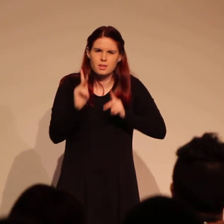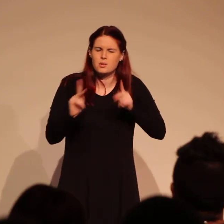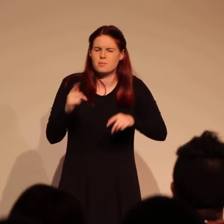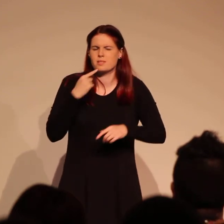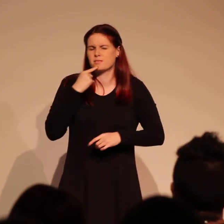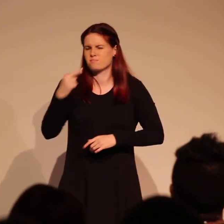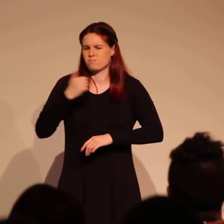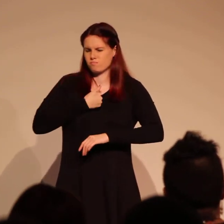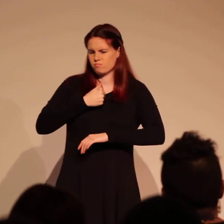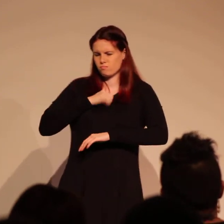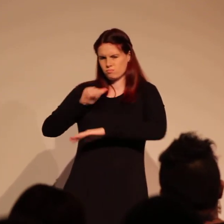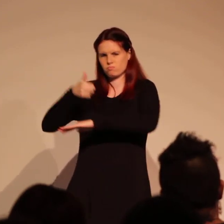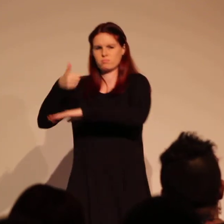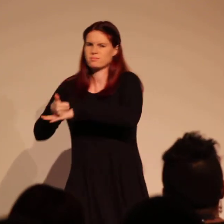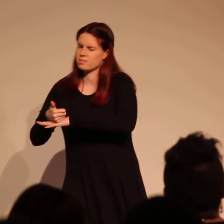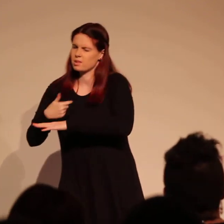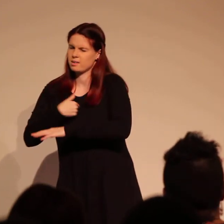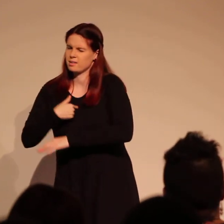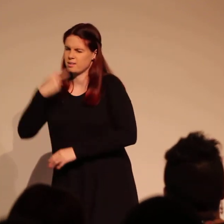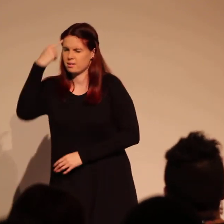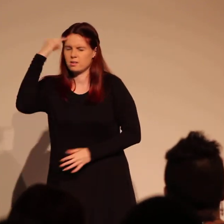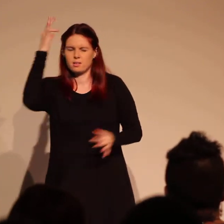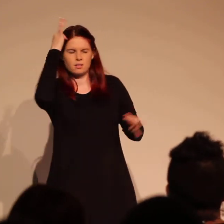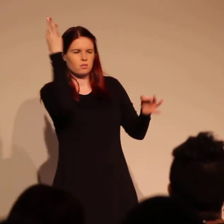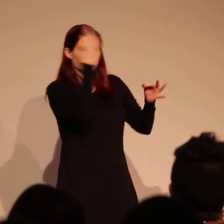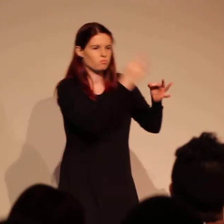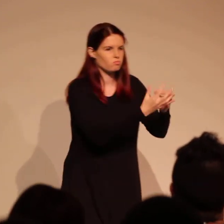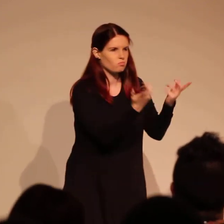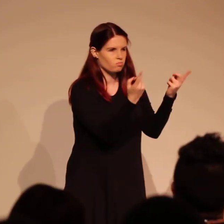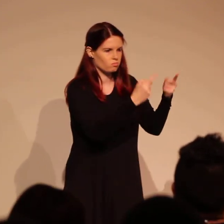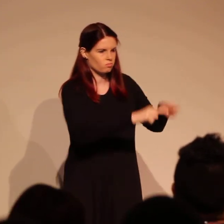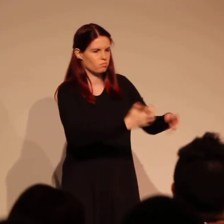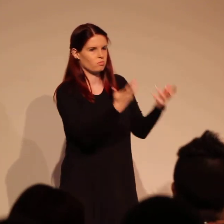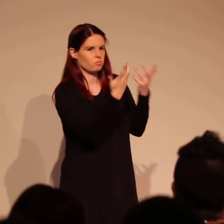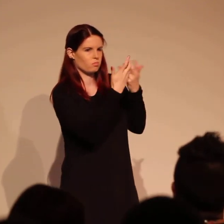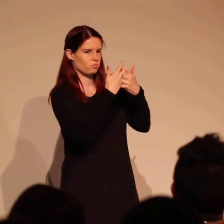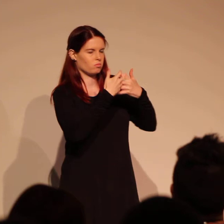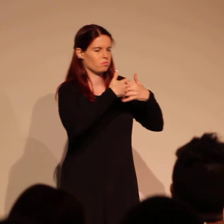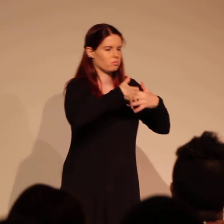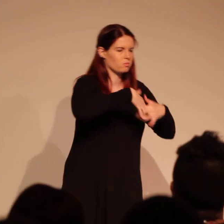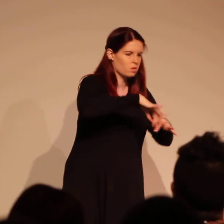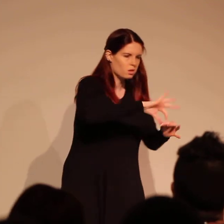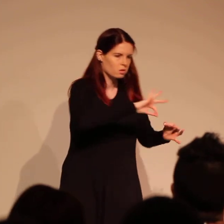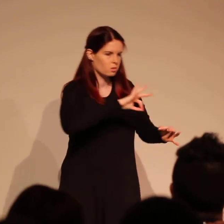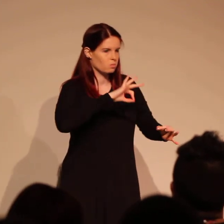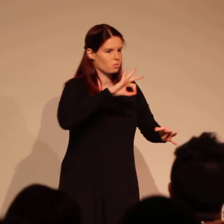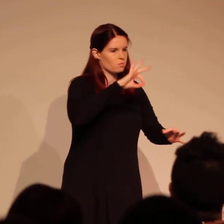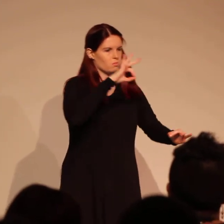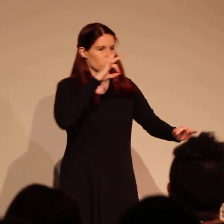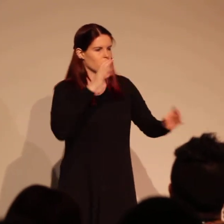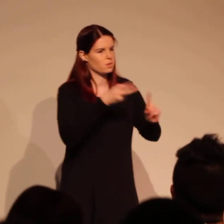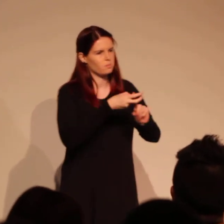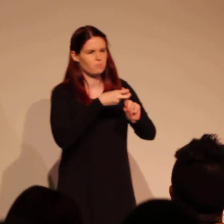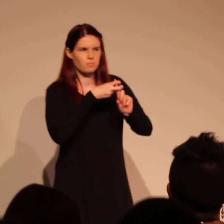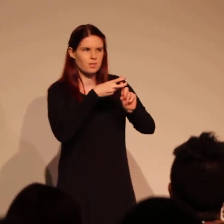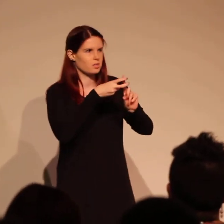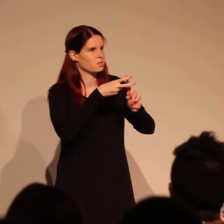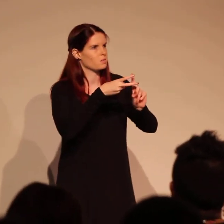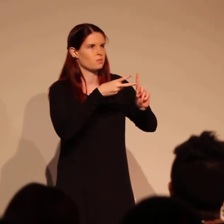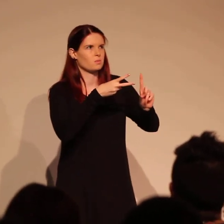They say it's what you make. I say it's love to fade. It's woven in my soul.